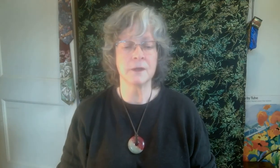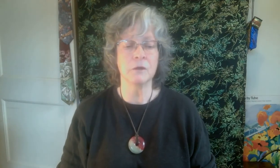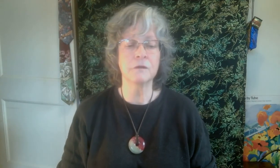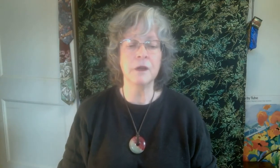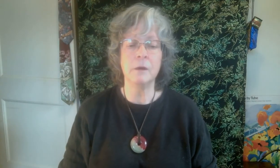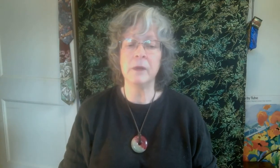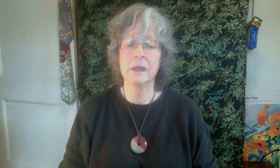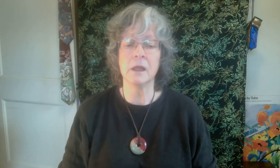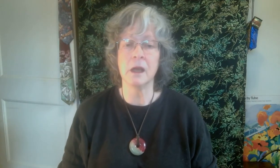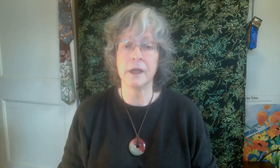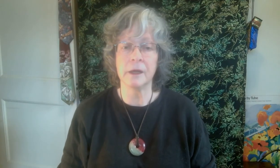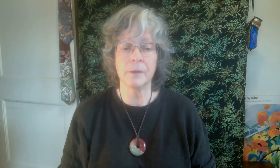Front midline.